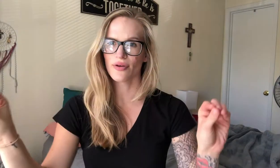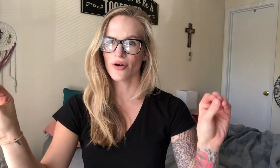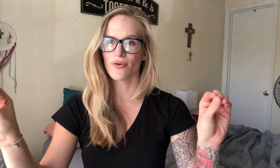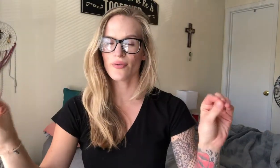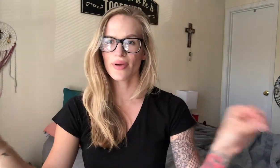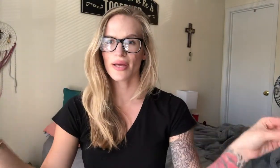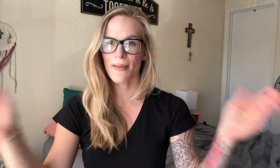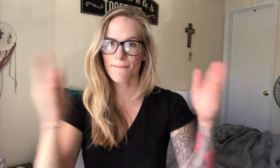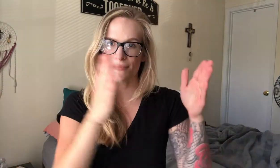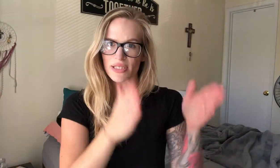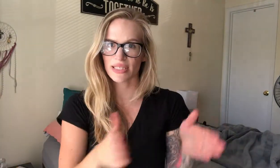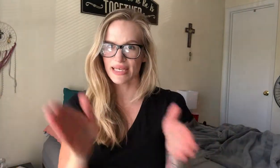No plan.